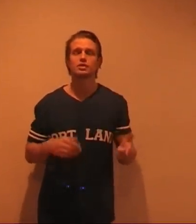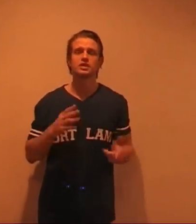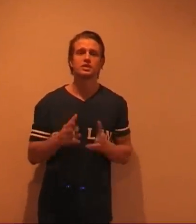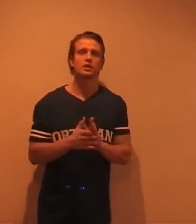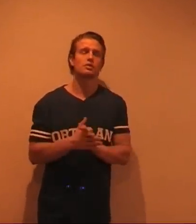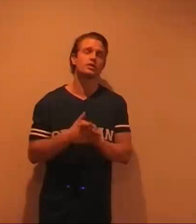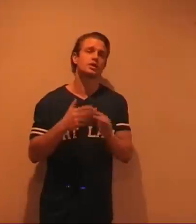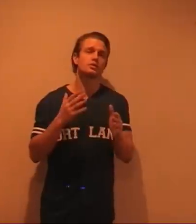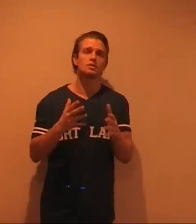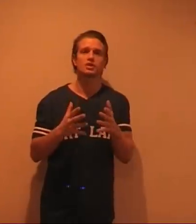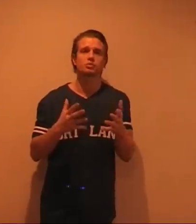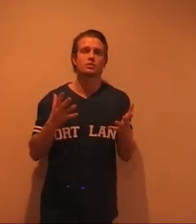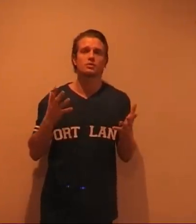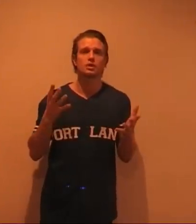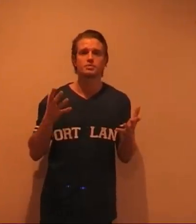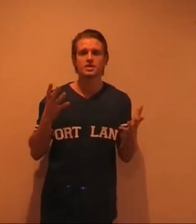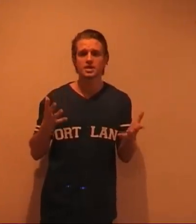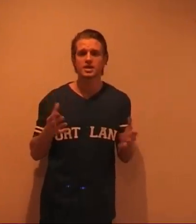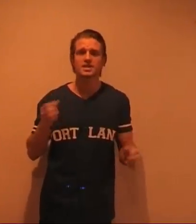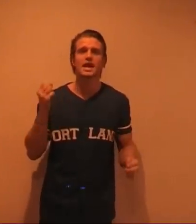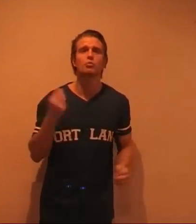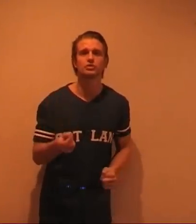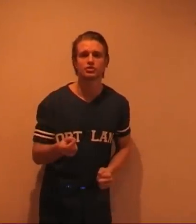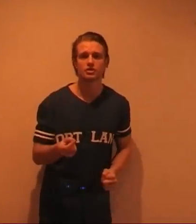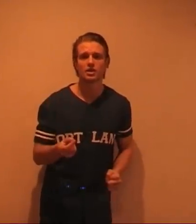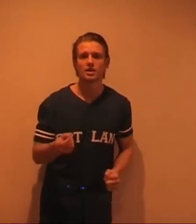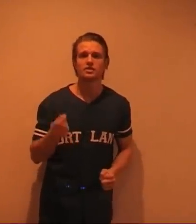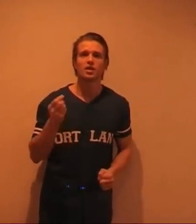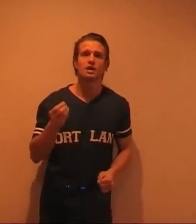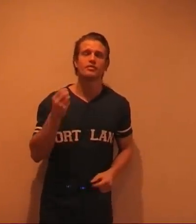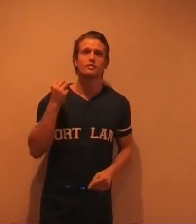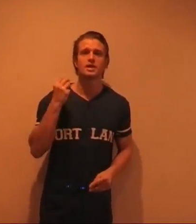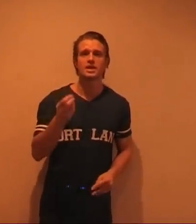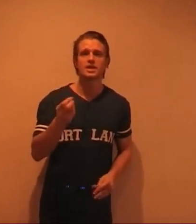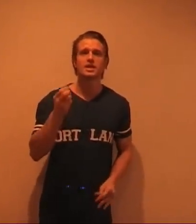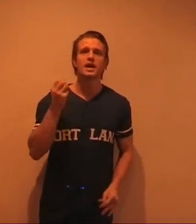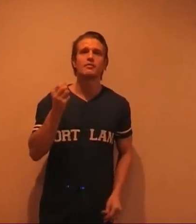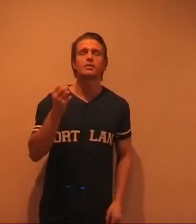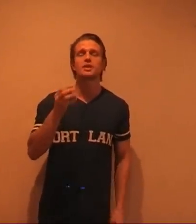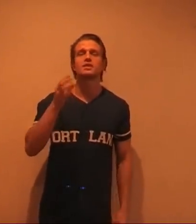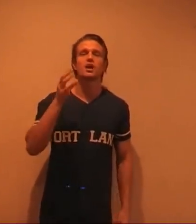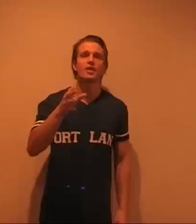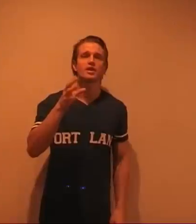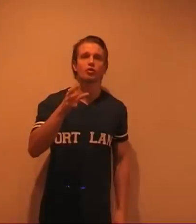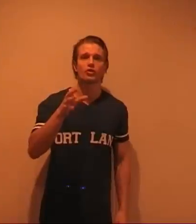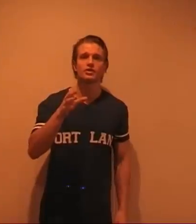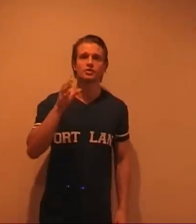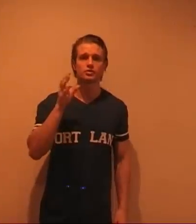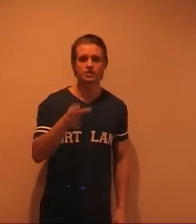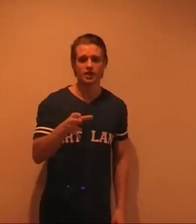And especially. And a really nice one especially is almonds. It's high in vitamin E. And vitamin E directly correlates to good skin.